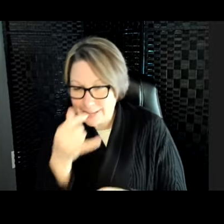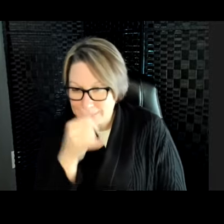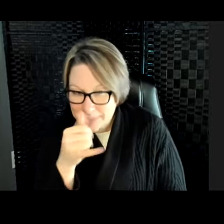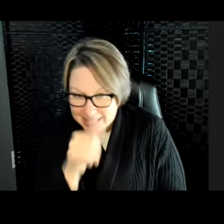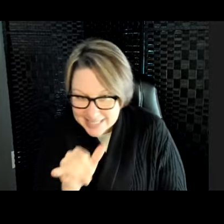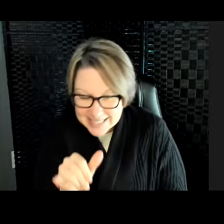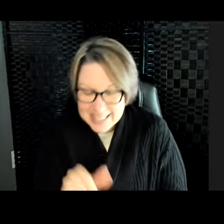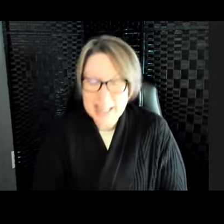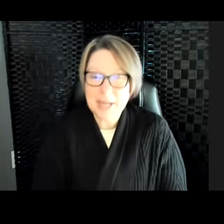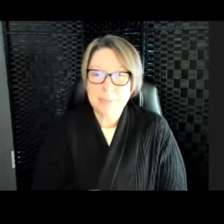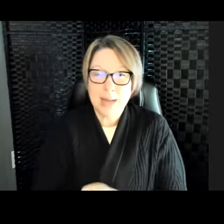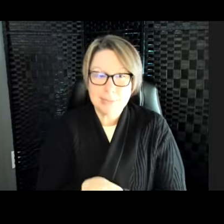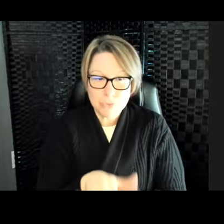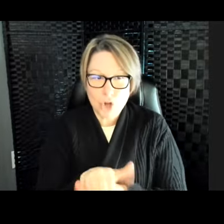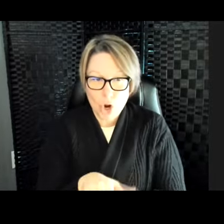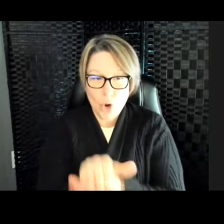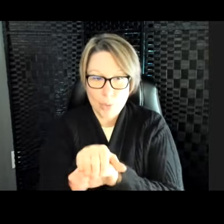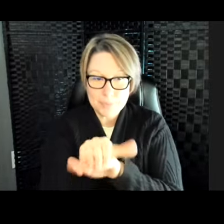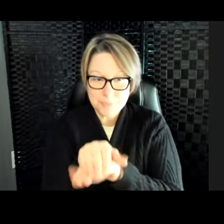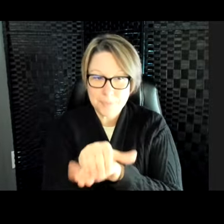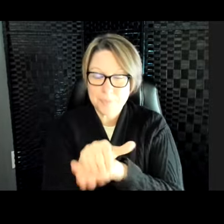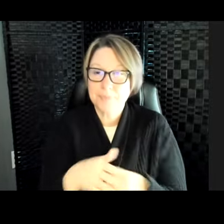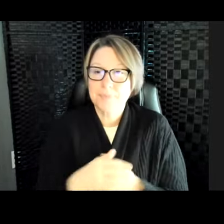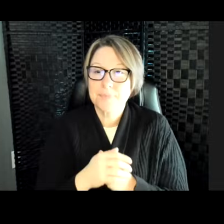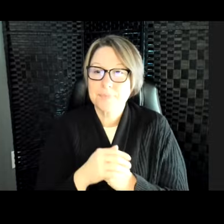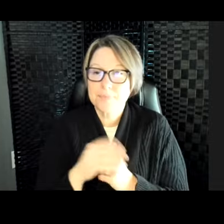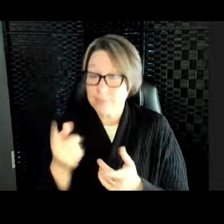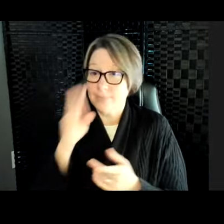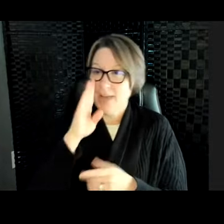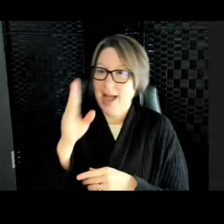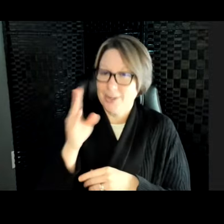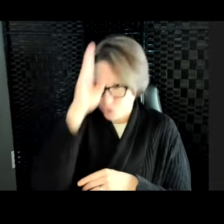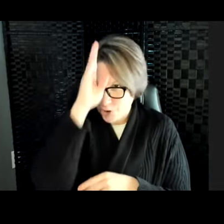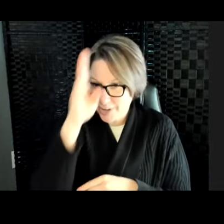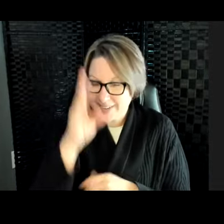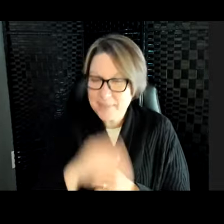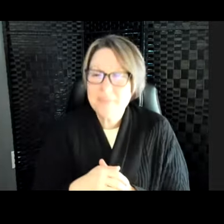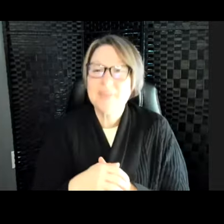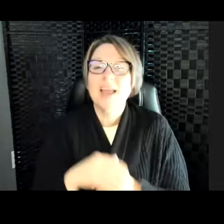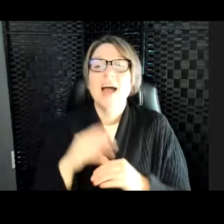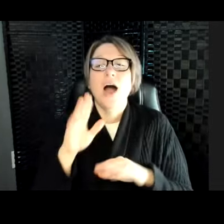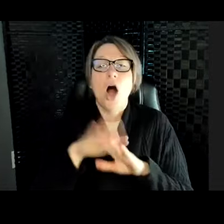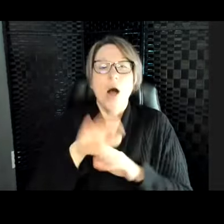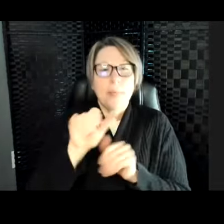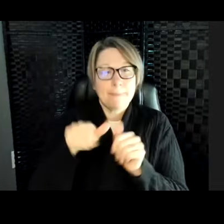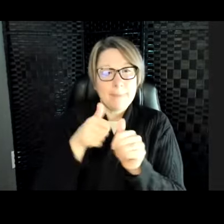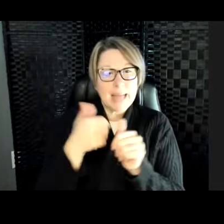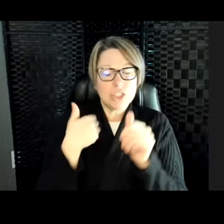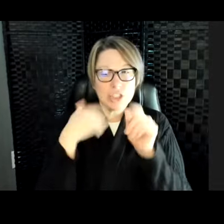on the back of her, well, hello, shark. On the back of her, she has these squares, and